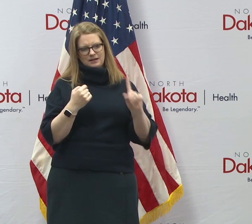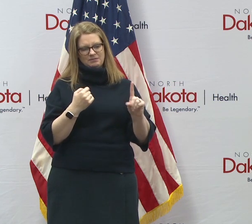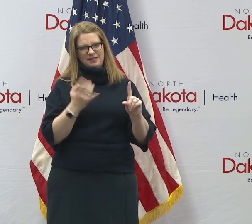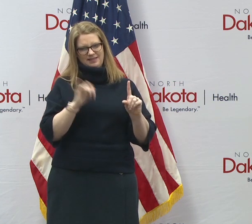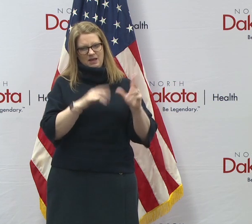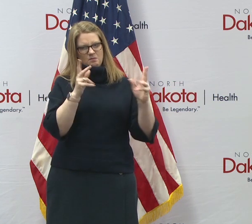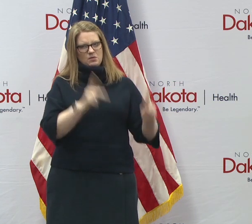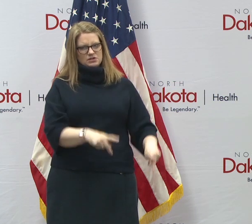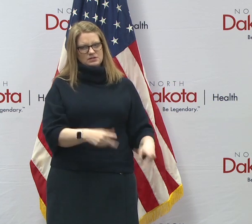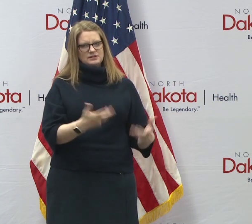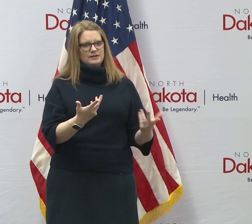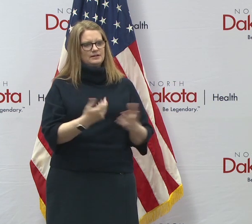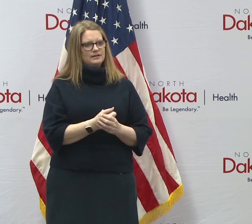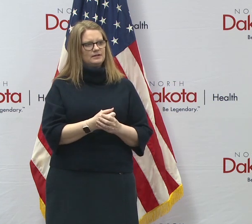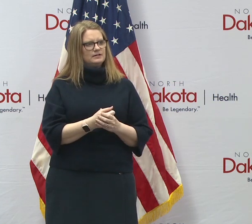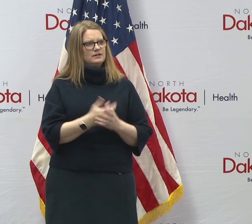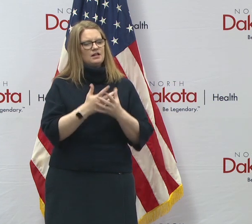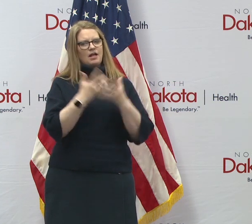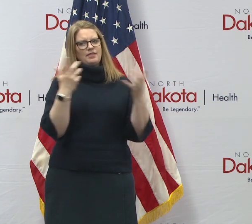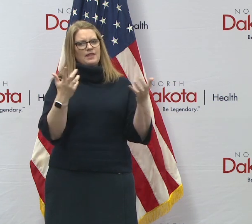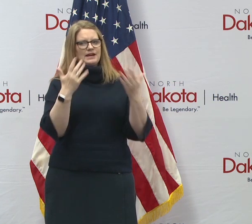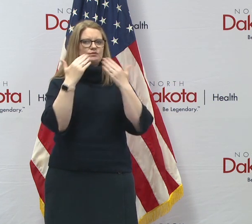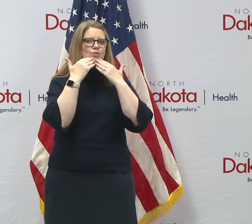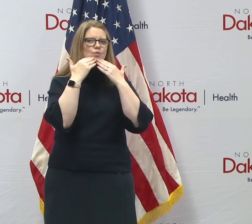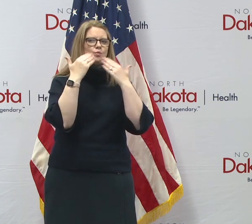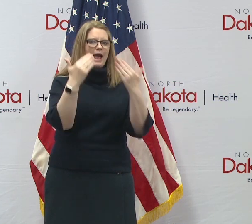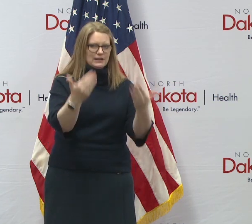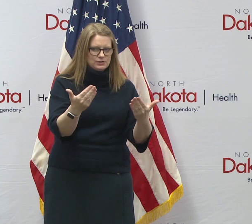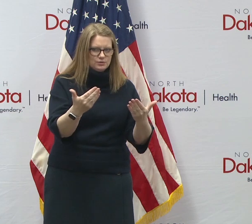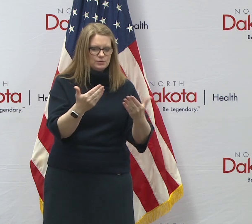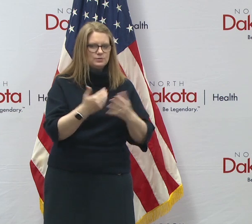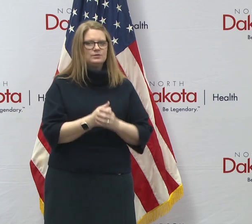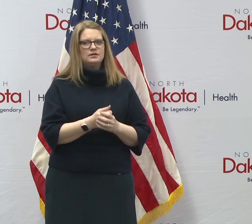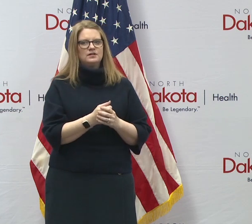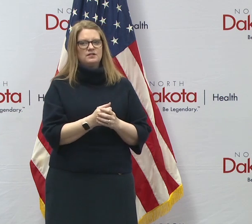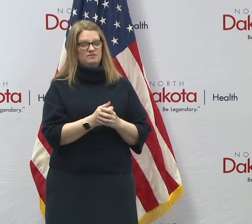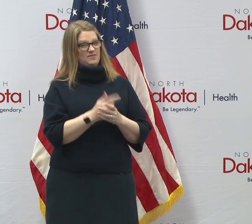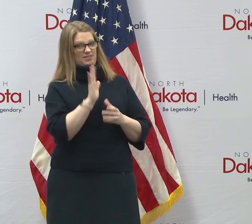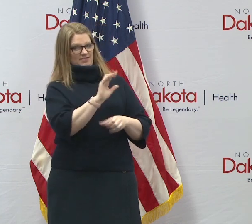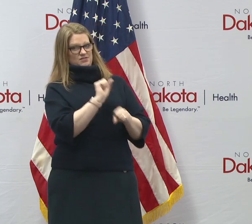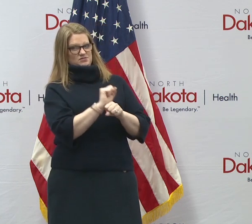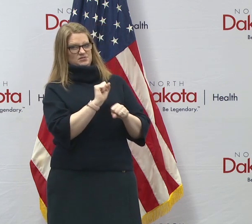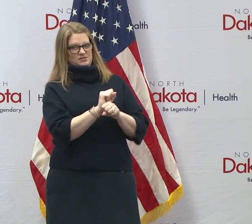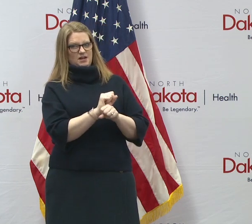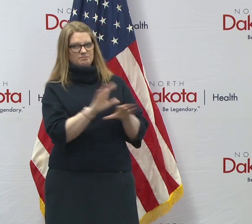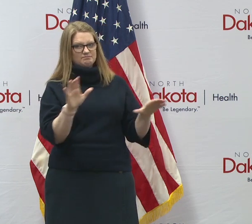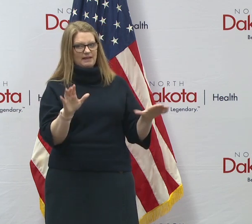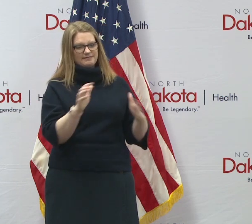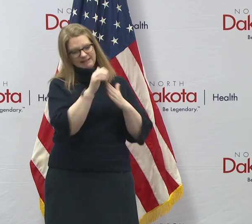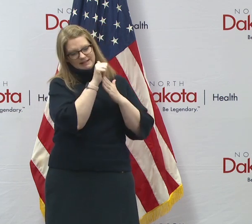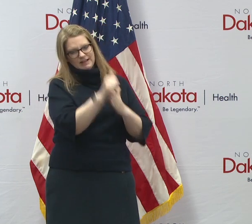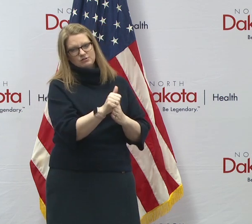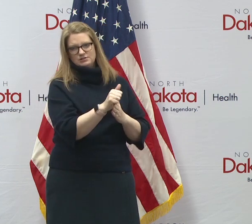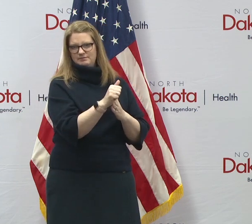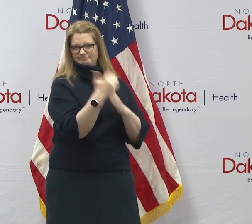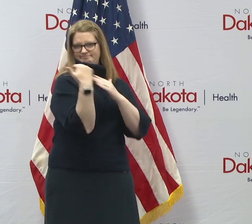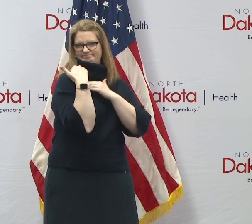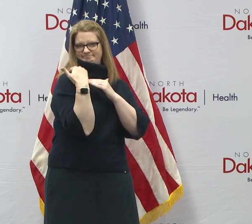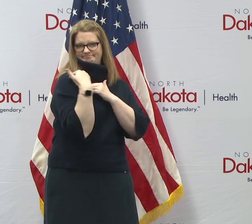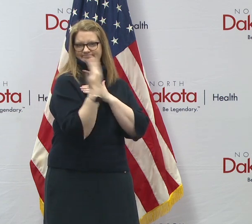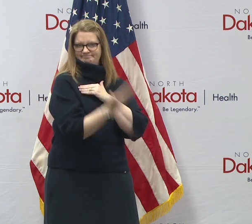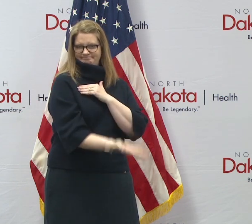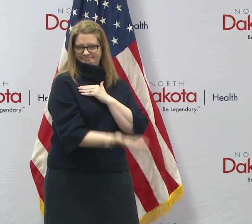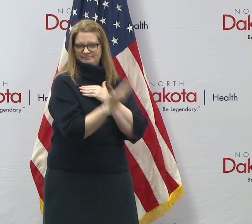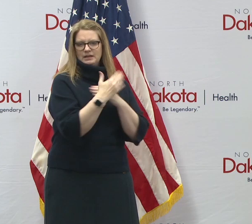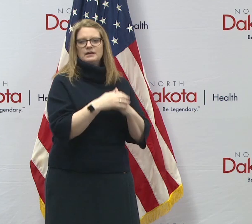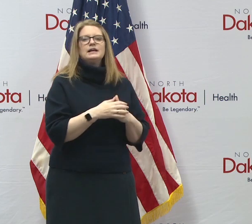others that have been here, I've got a lot of gratitude, uh, for the, what they're doing for the state and the leadership role they're playing. But, uh, this is